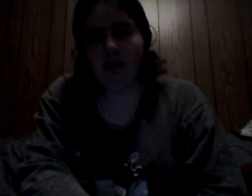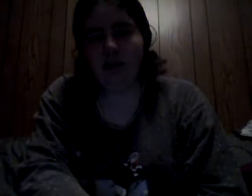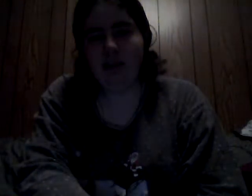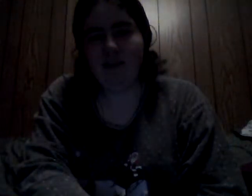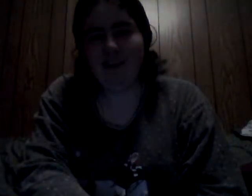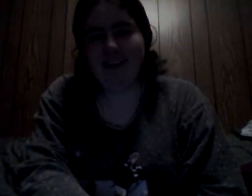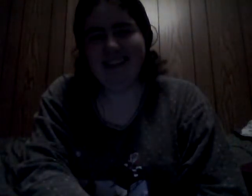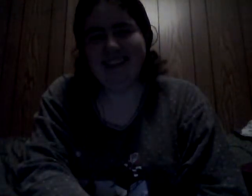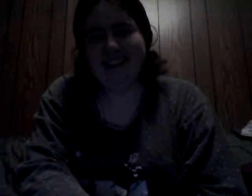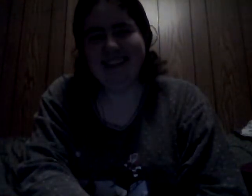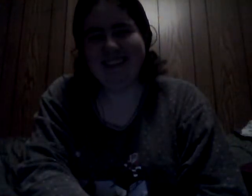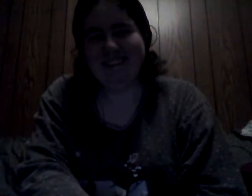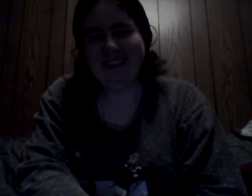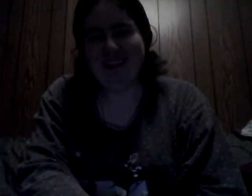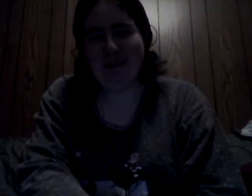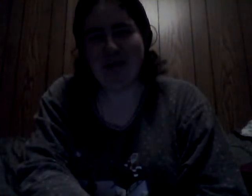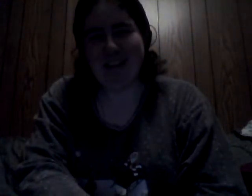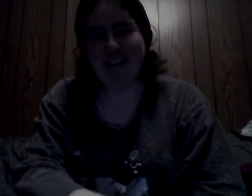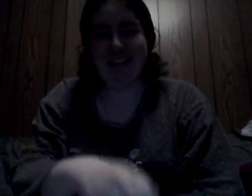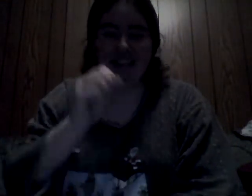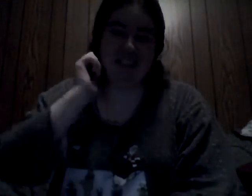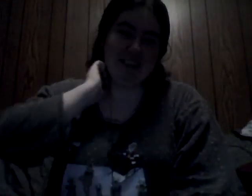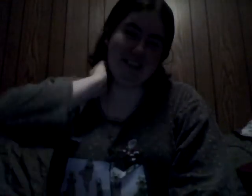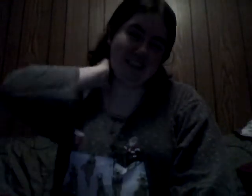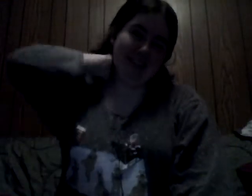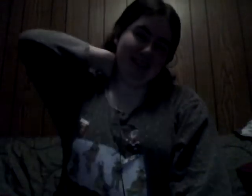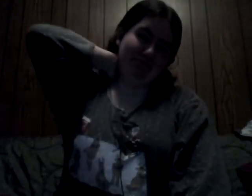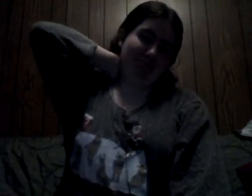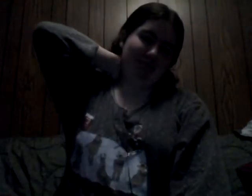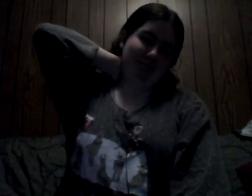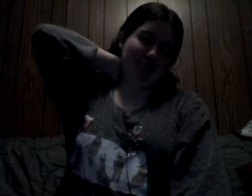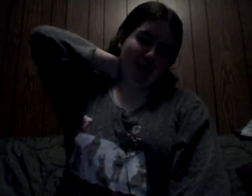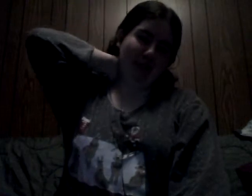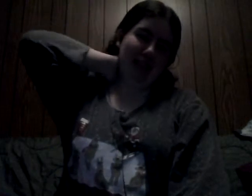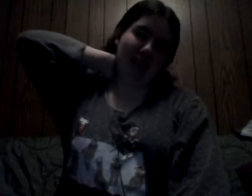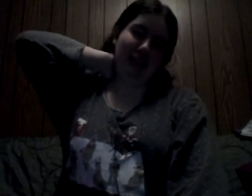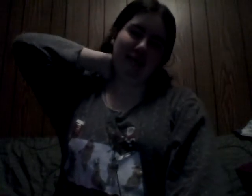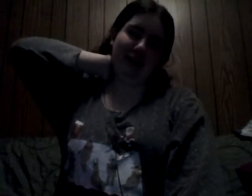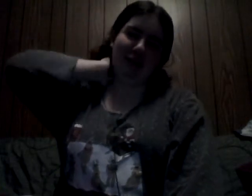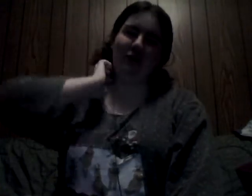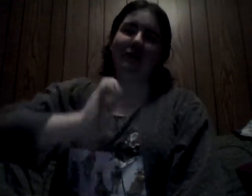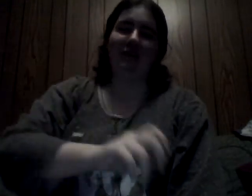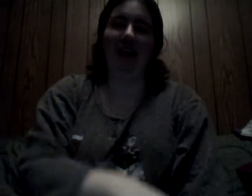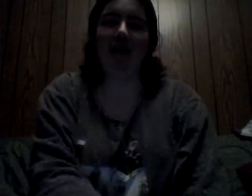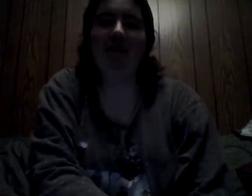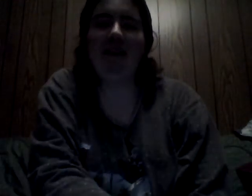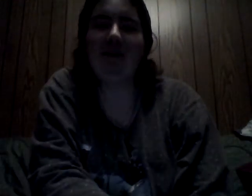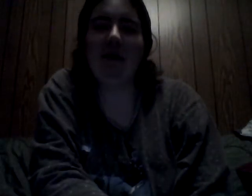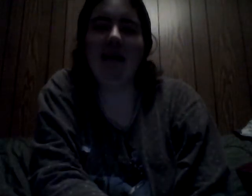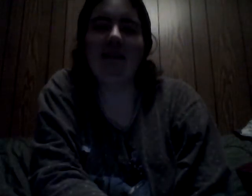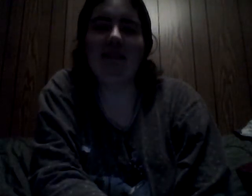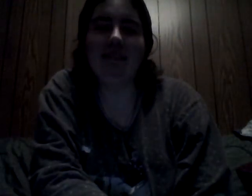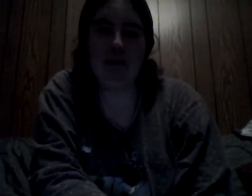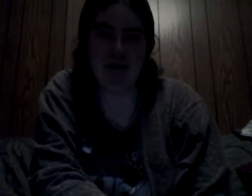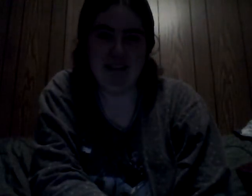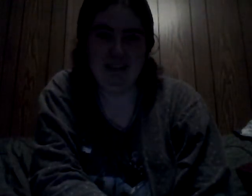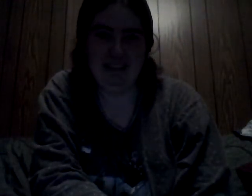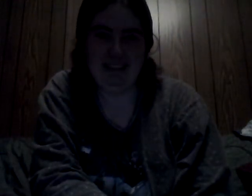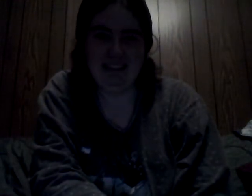Hey everyone, this is Fire New Princess. This is most likely going to be a short video. A friend of mine dared me to do this.